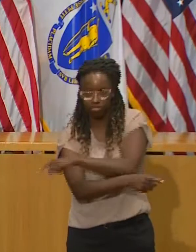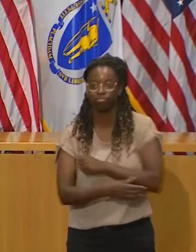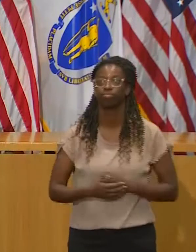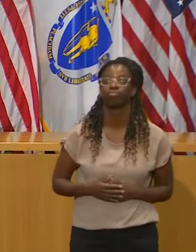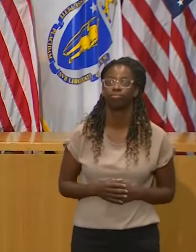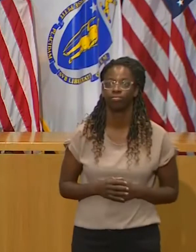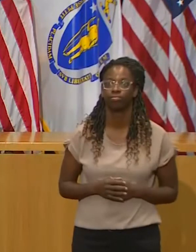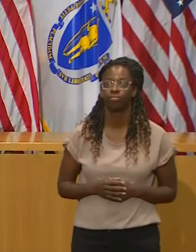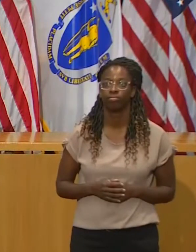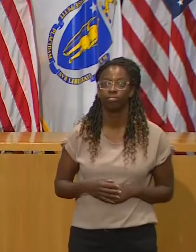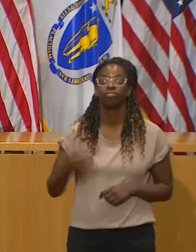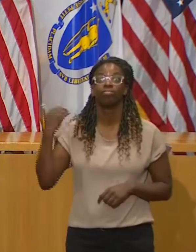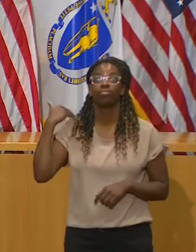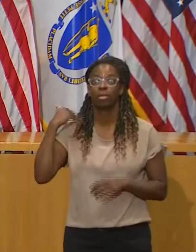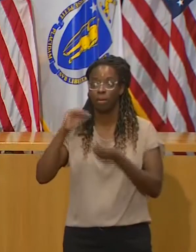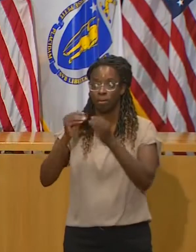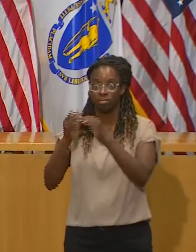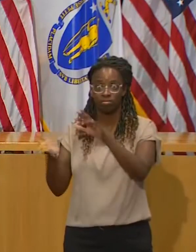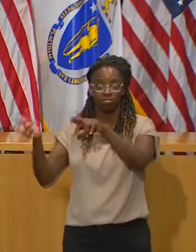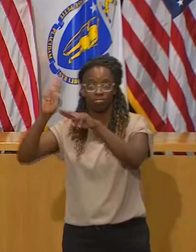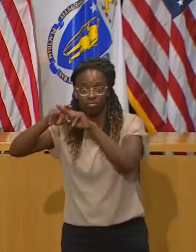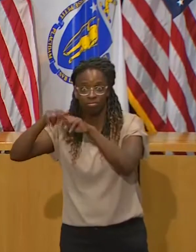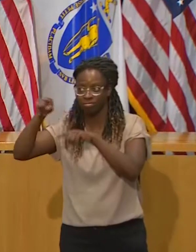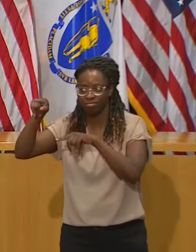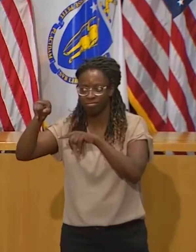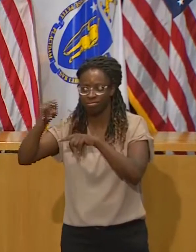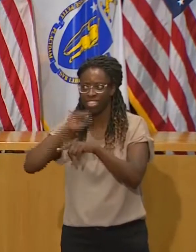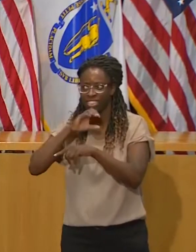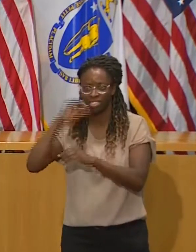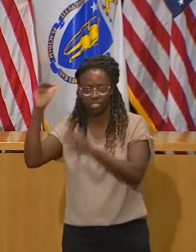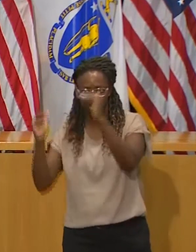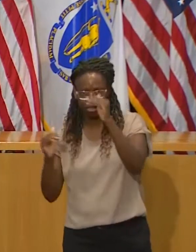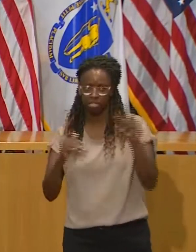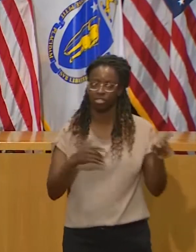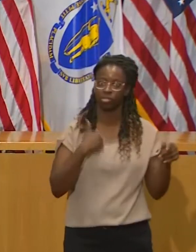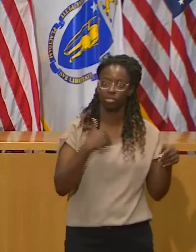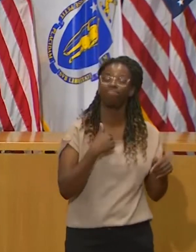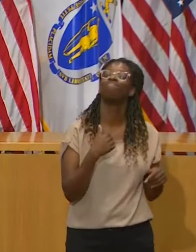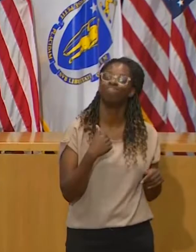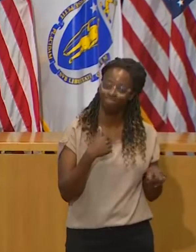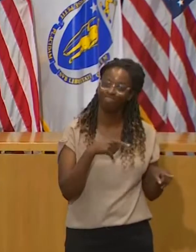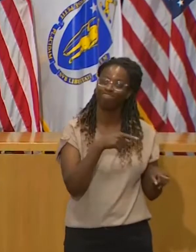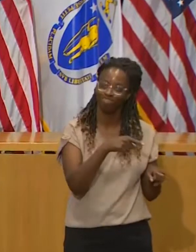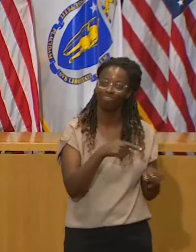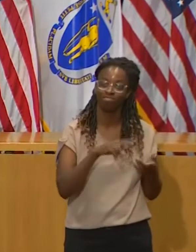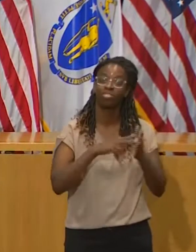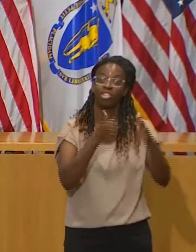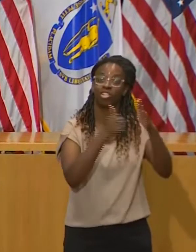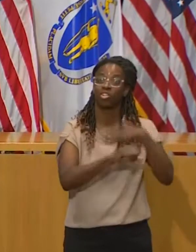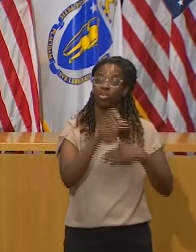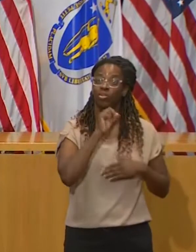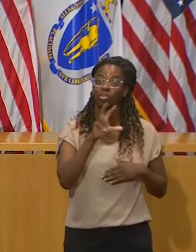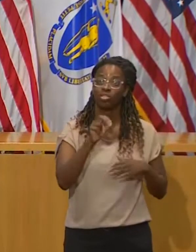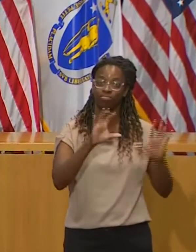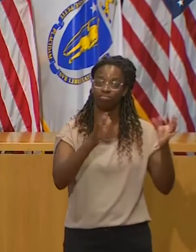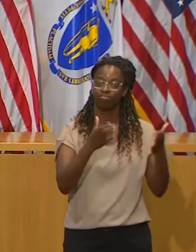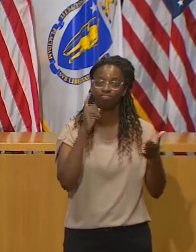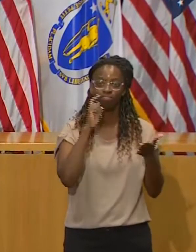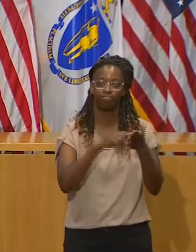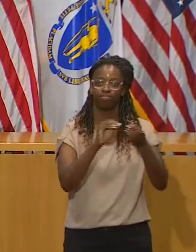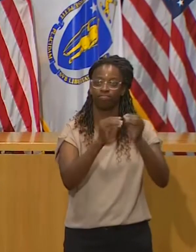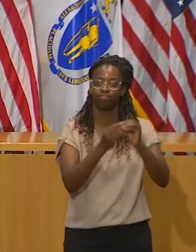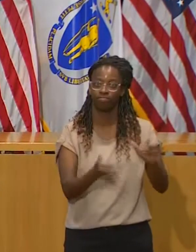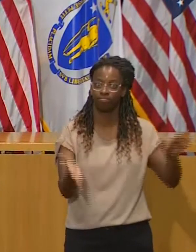getting sick, while the under-30 group make up a much bigger percentage of our positive tests than they did in April.